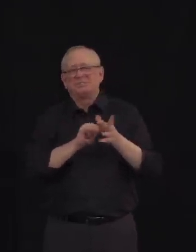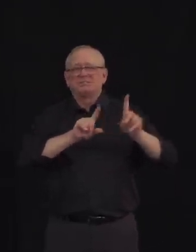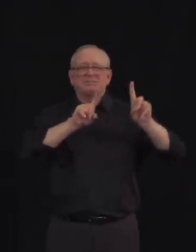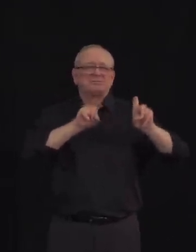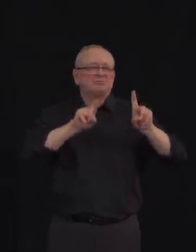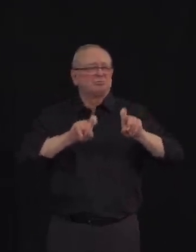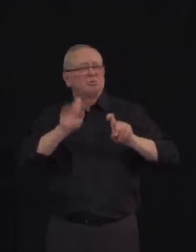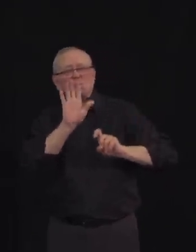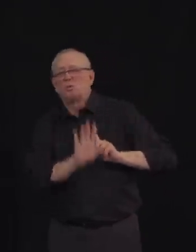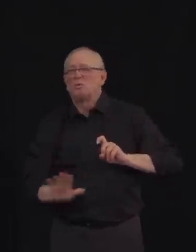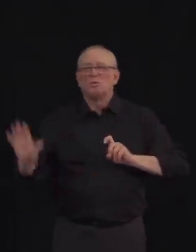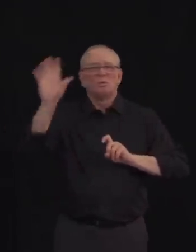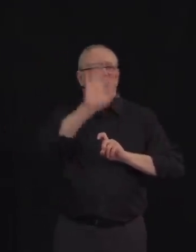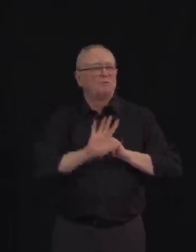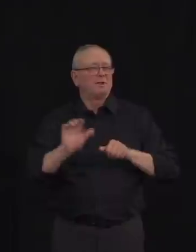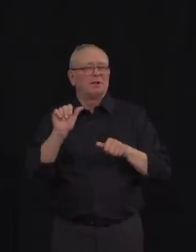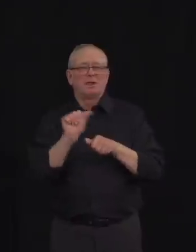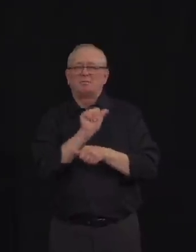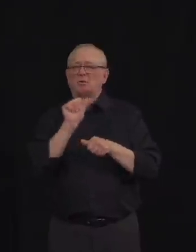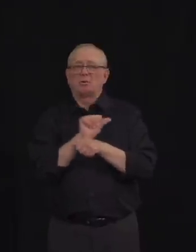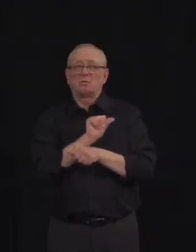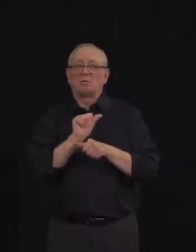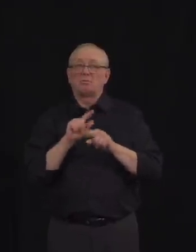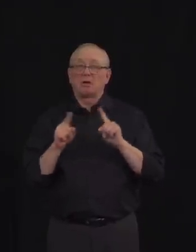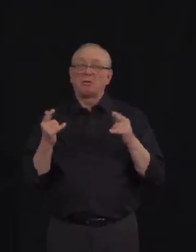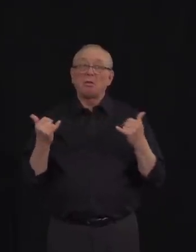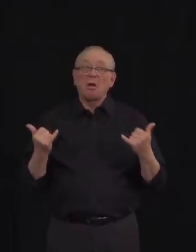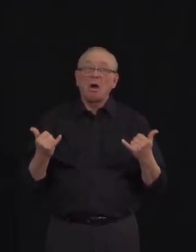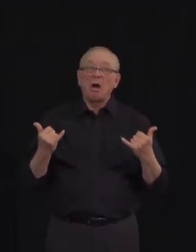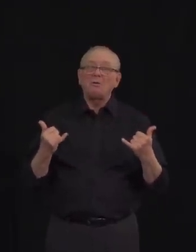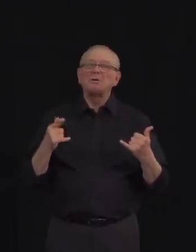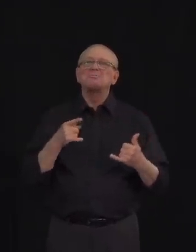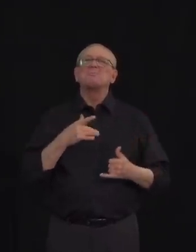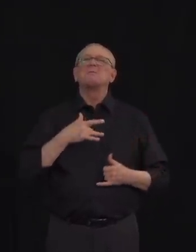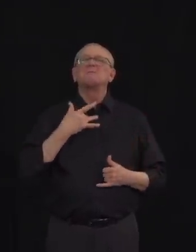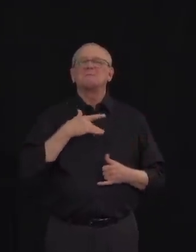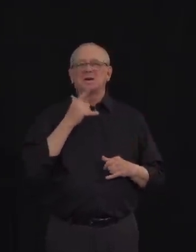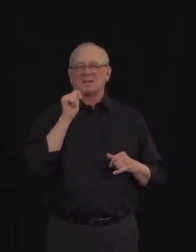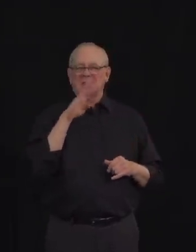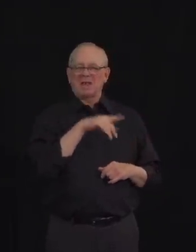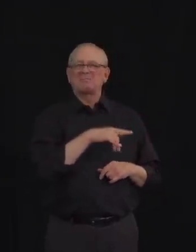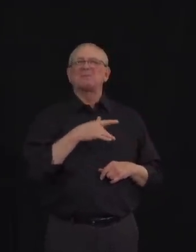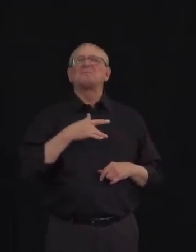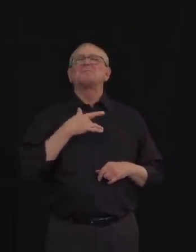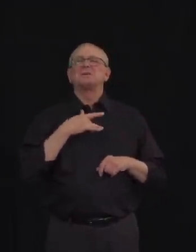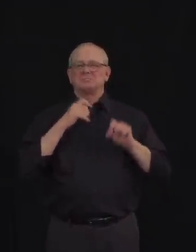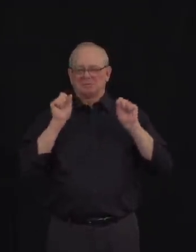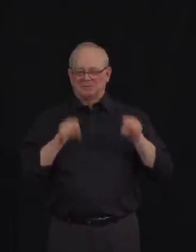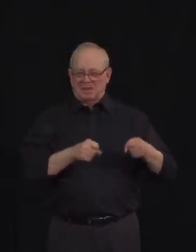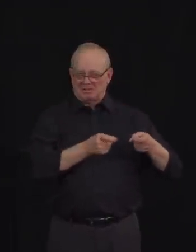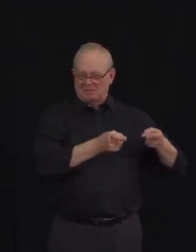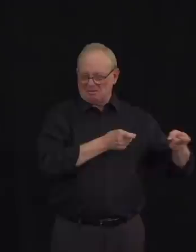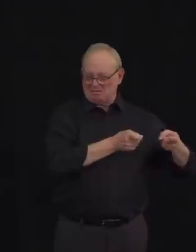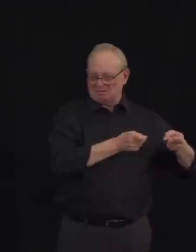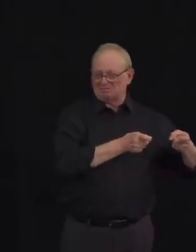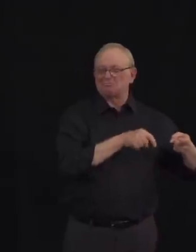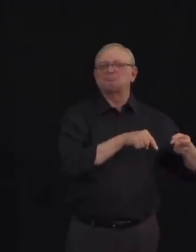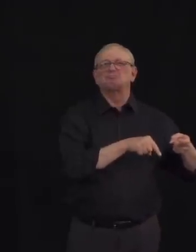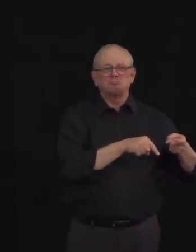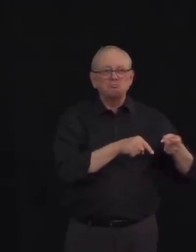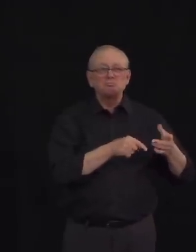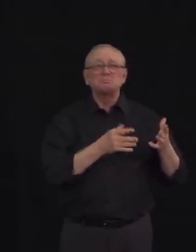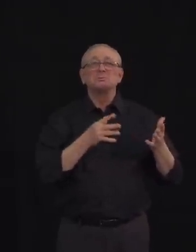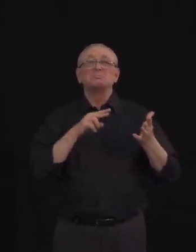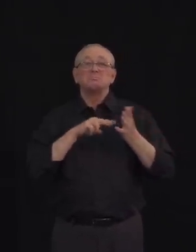be at the point where we can do so. That is why, effective immediately, we are expanding eligibility for